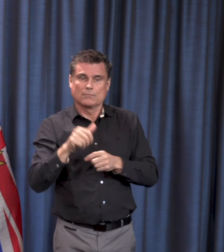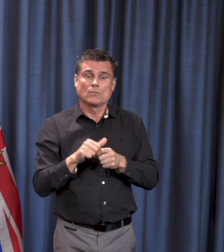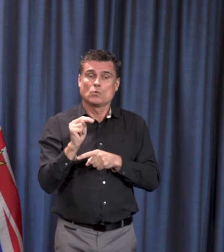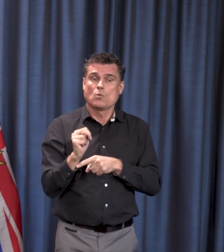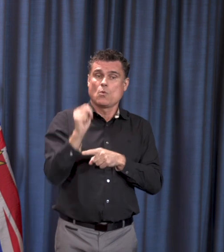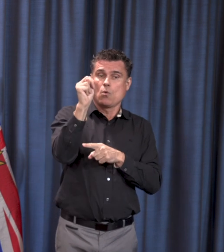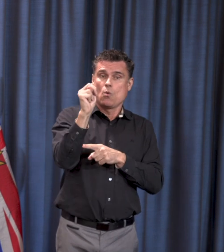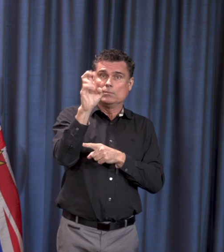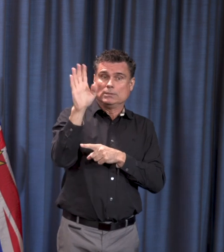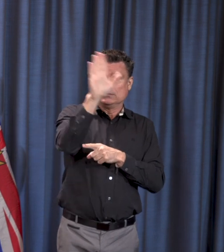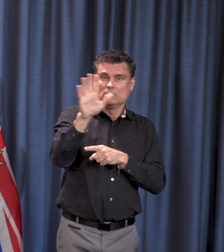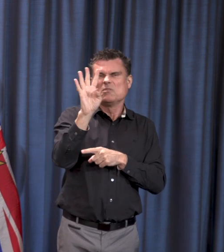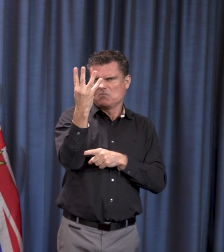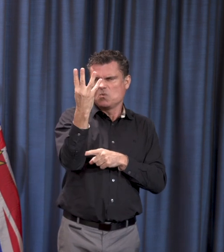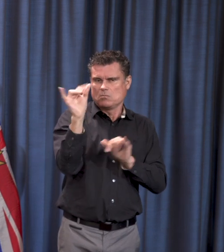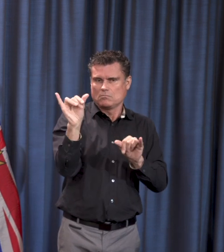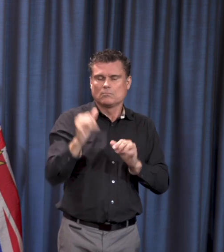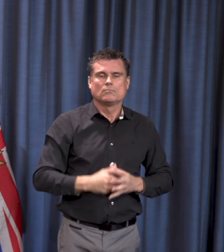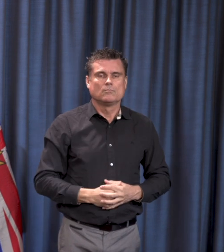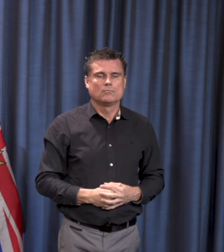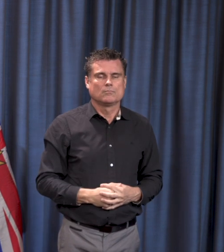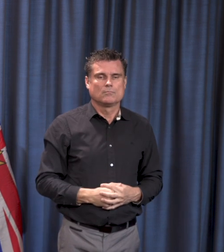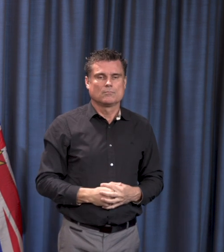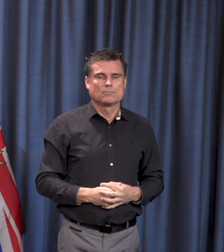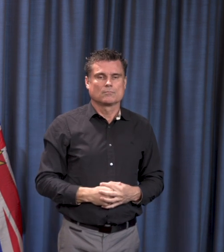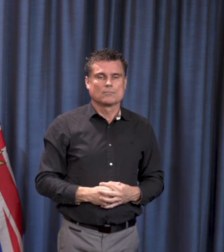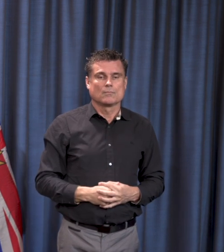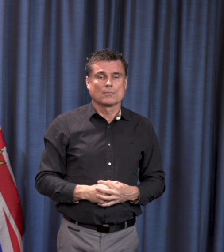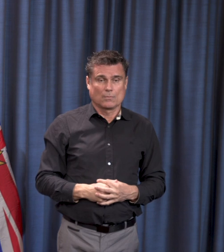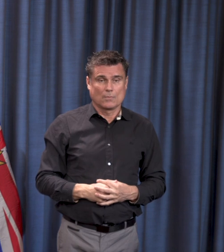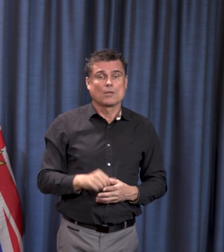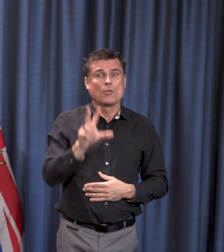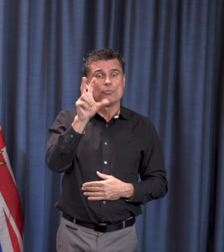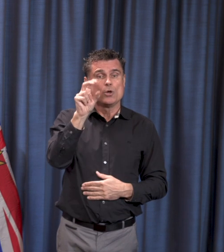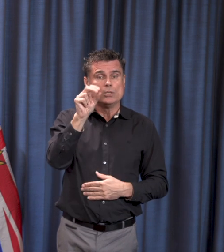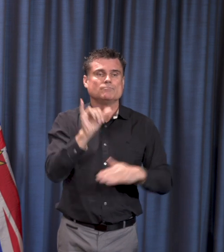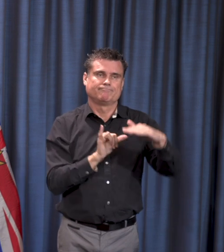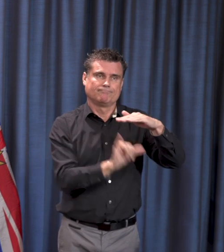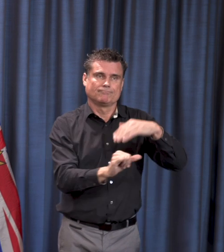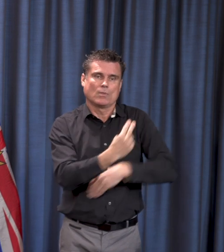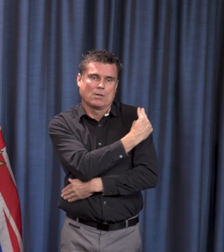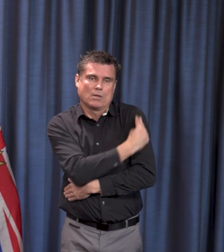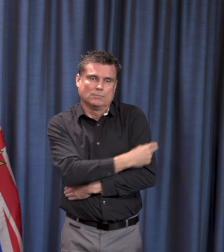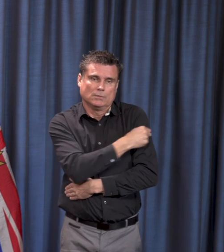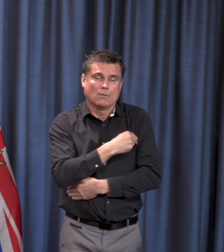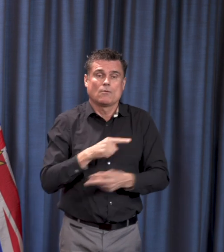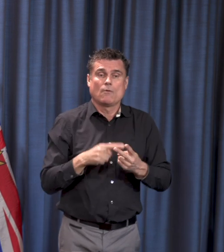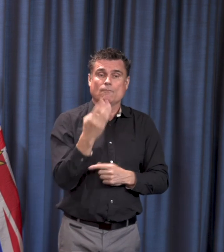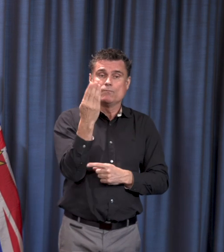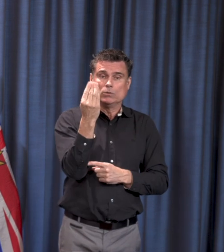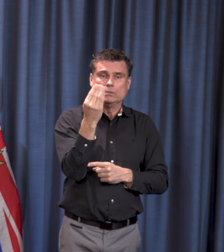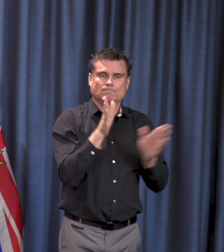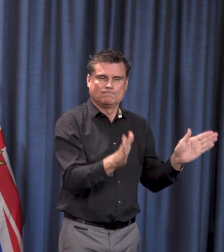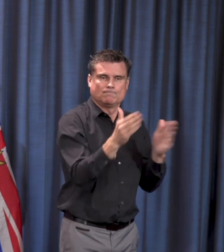those, 33 people are currently hospitalized, and 14 of those in hospital are in the Intensive Care